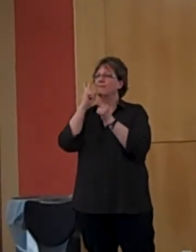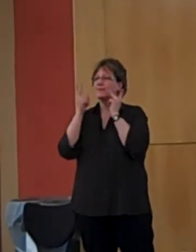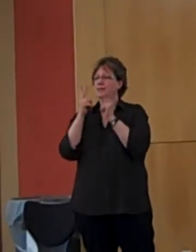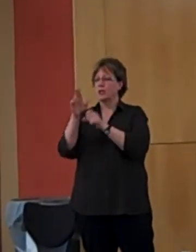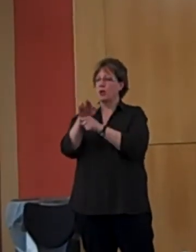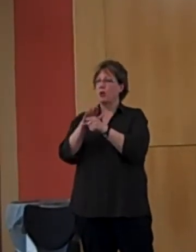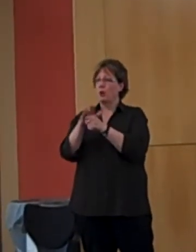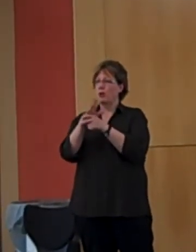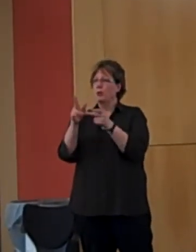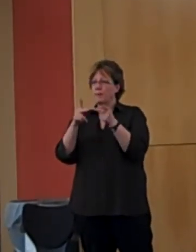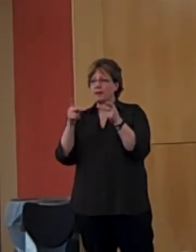my experiences.